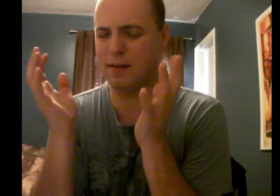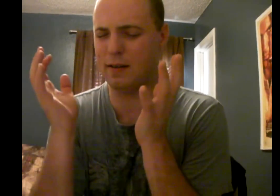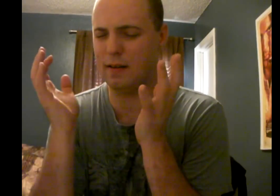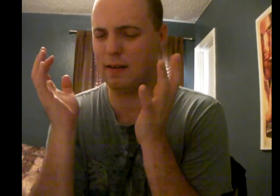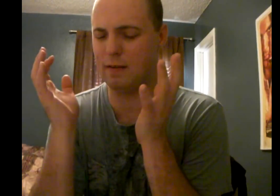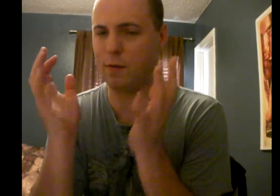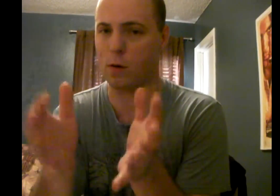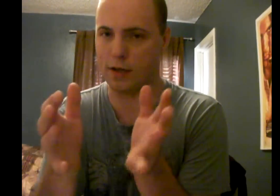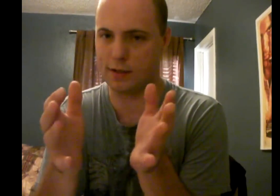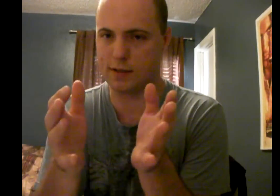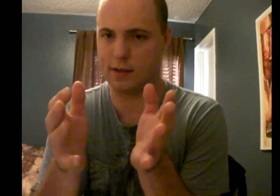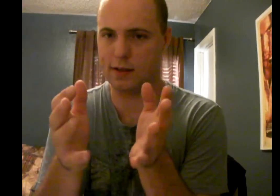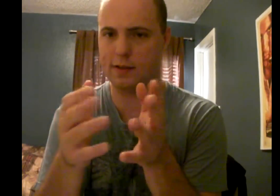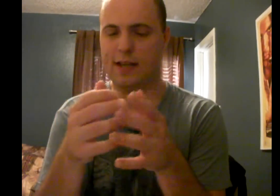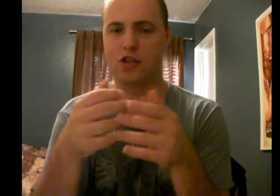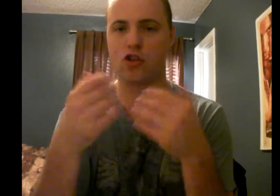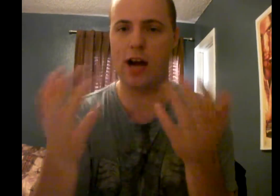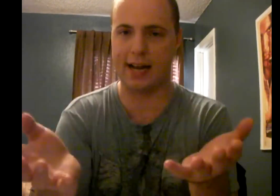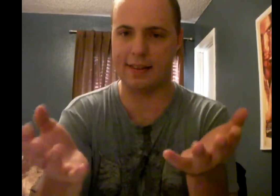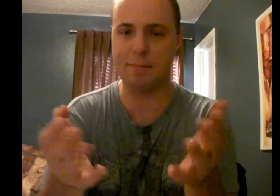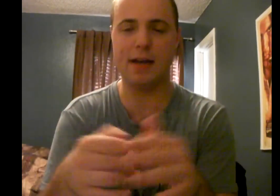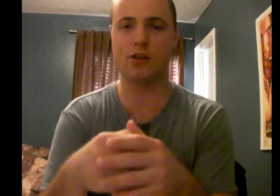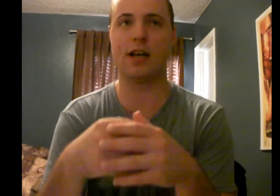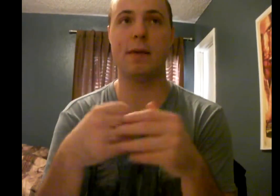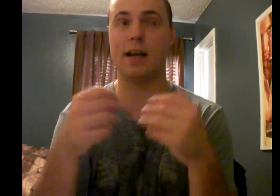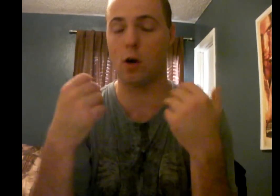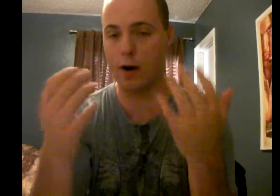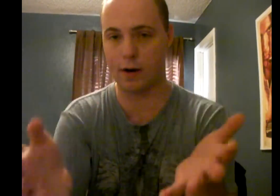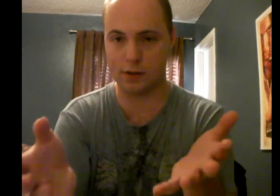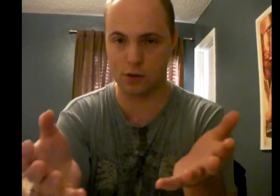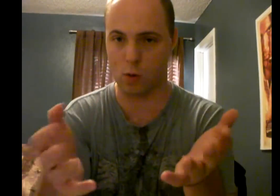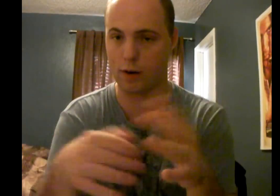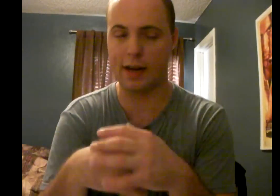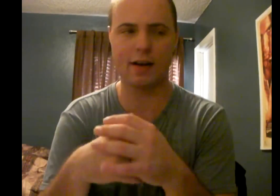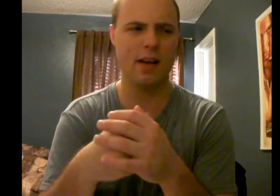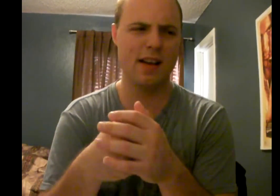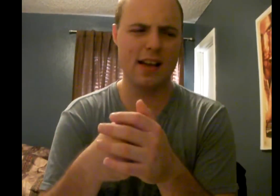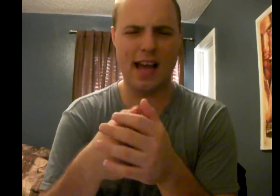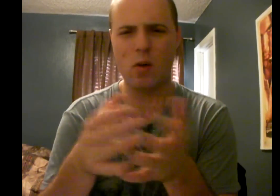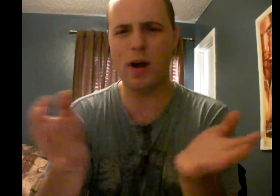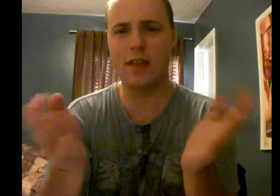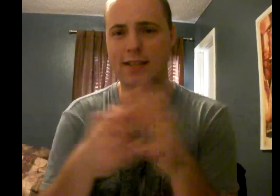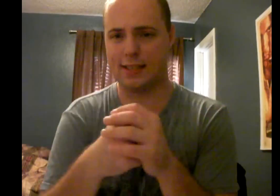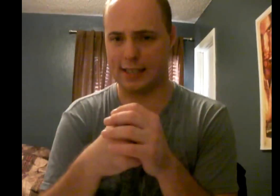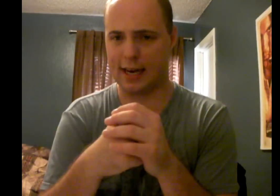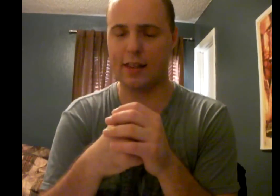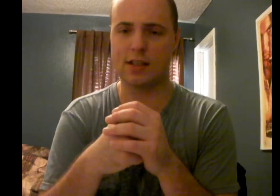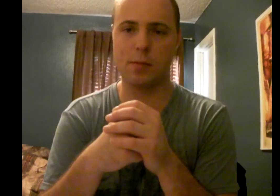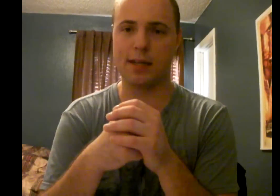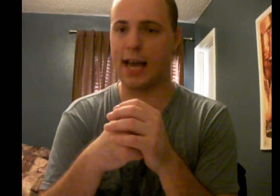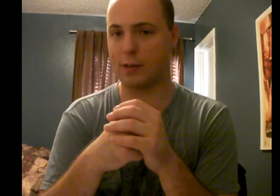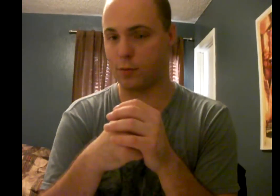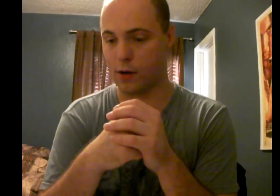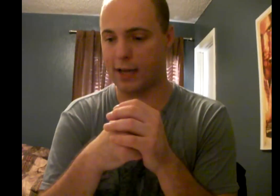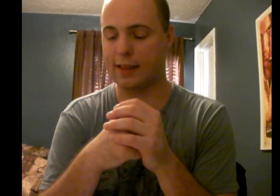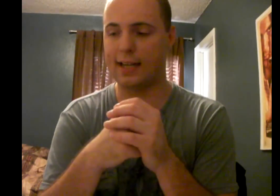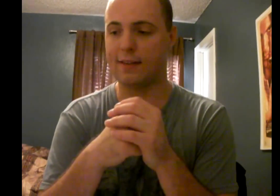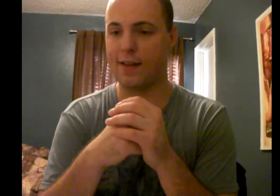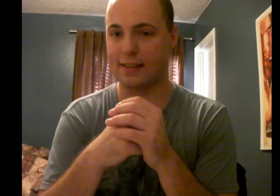focused. They tried. They tried to make a coherent story. And in a way, they succeeded. I thought some of the gags were funny. I liked the